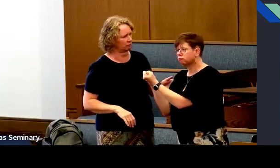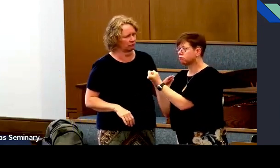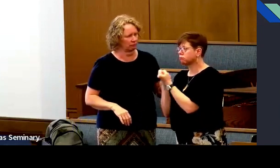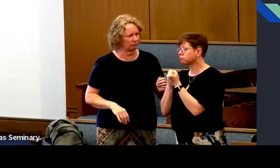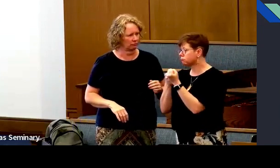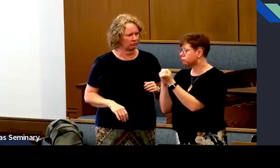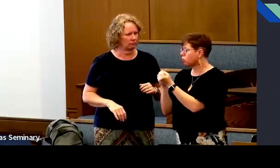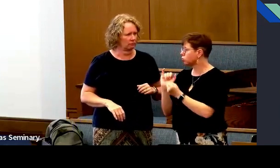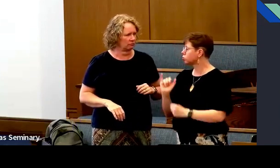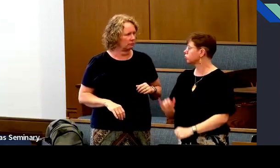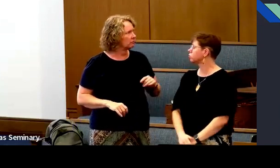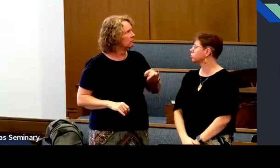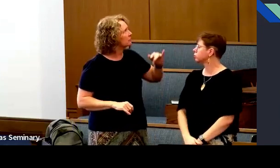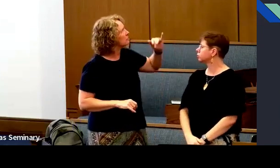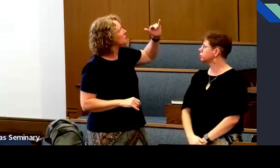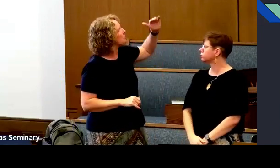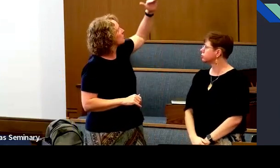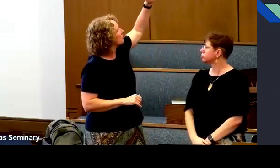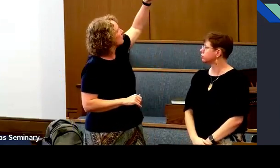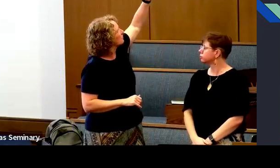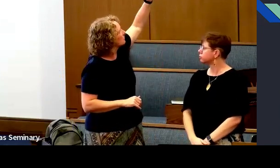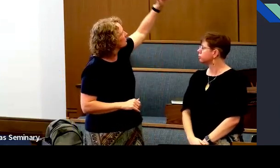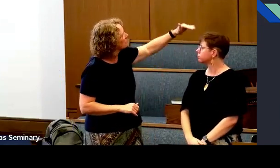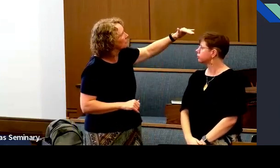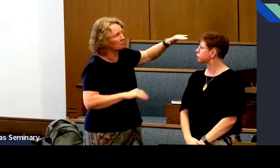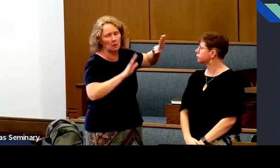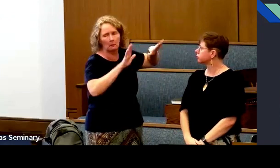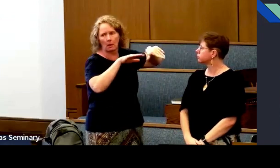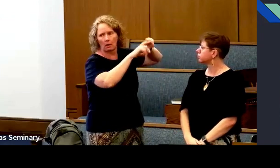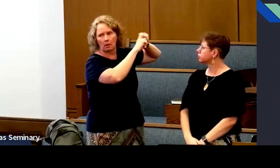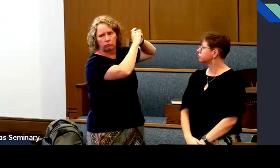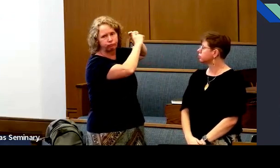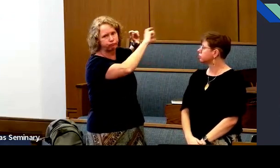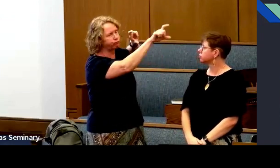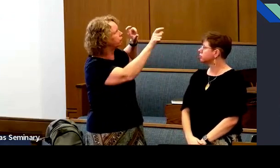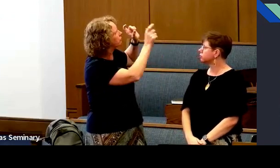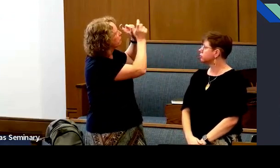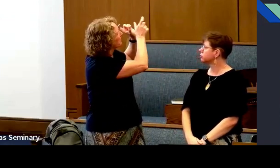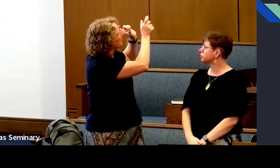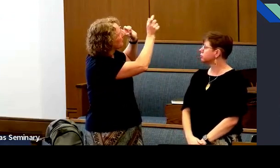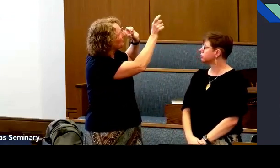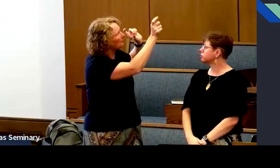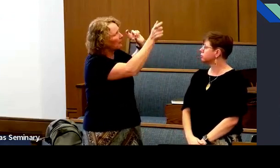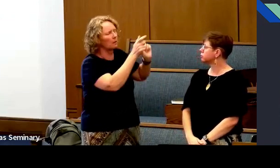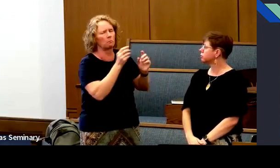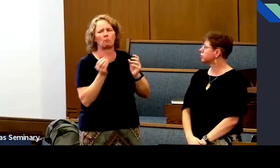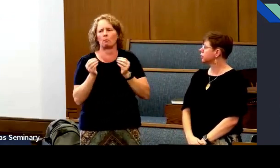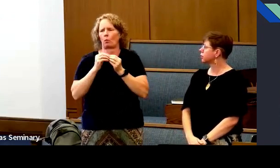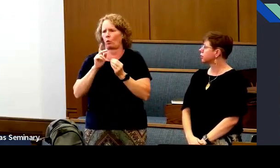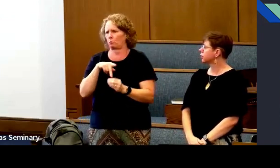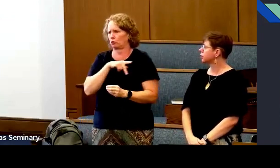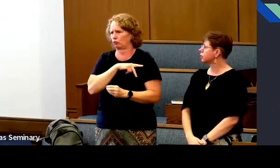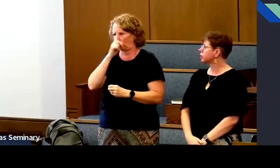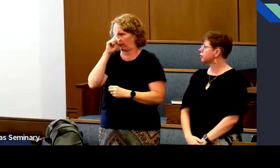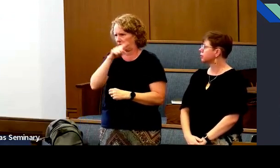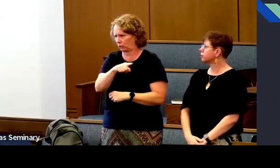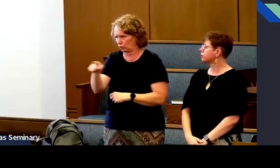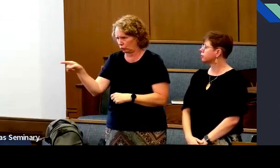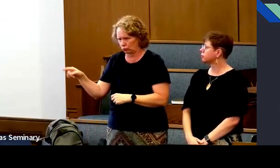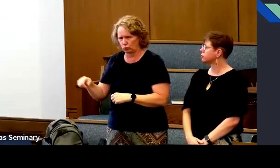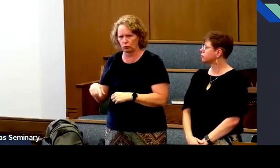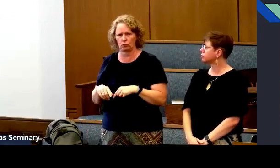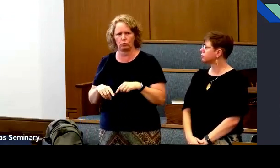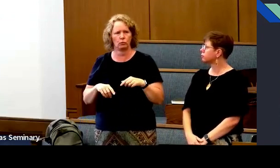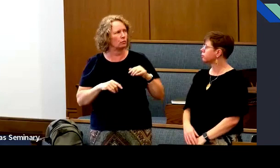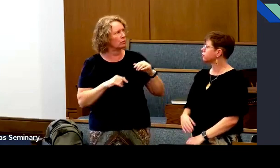can support and, you know, support each other. And then next on the bottom, this, this groups of squares